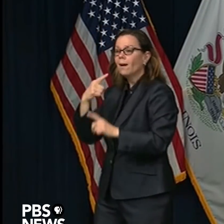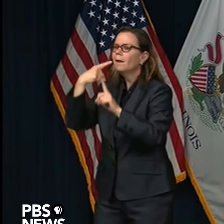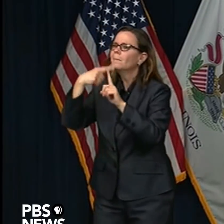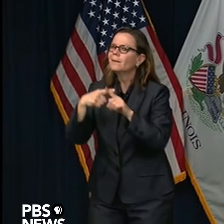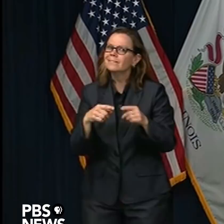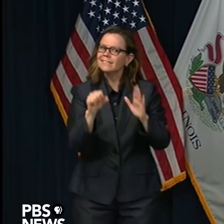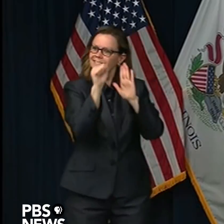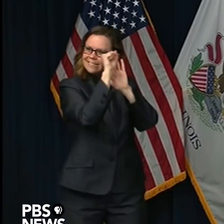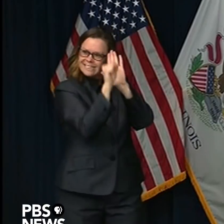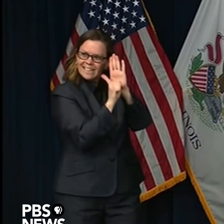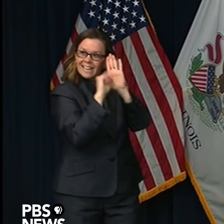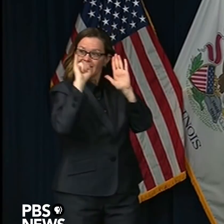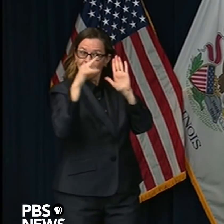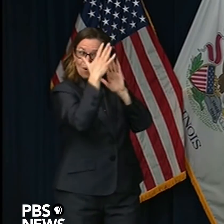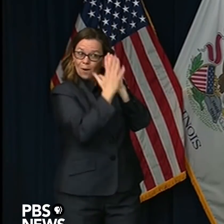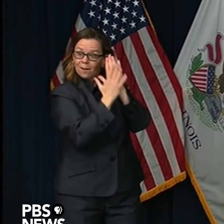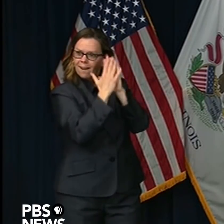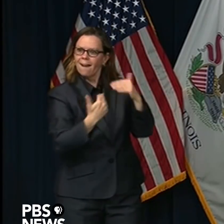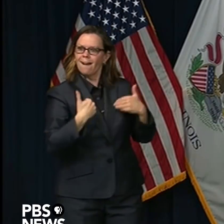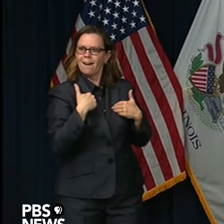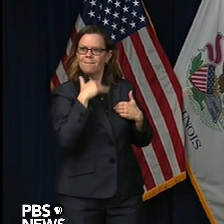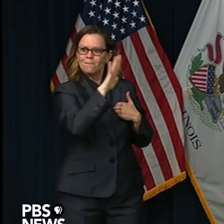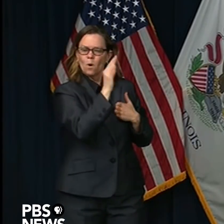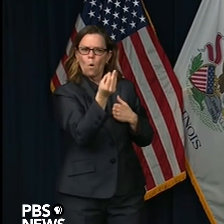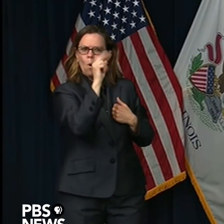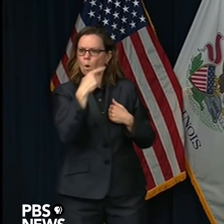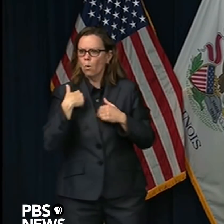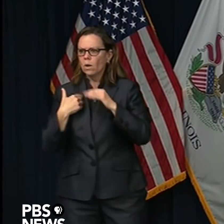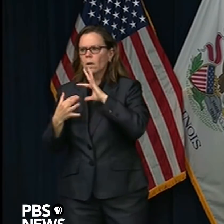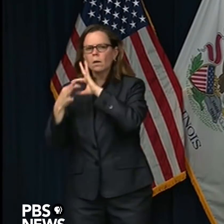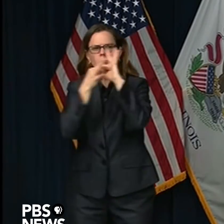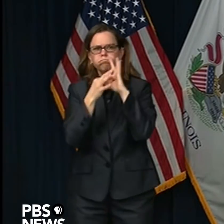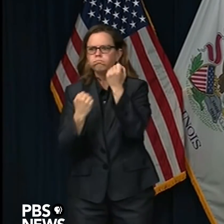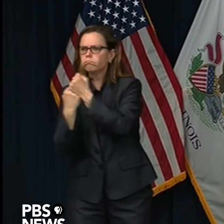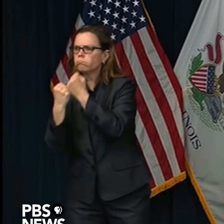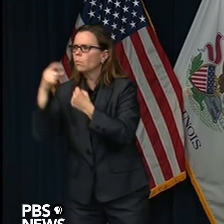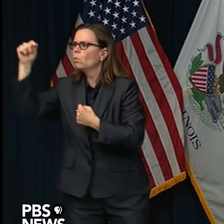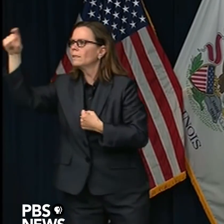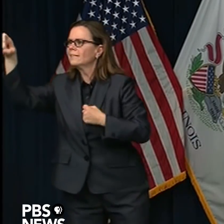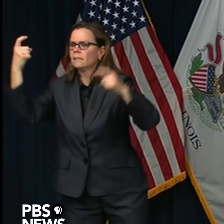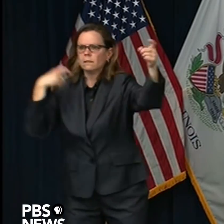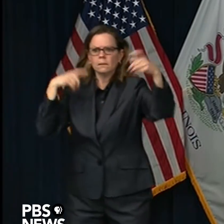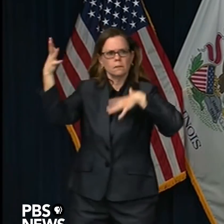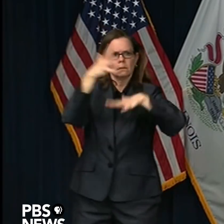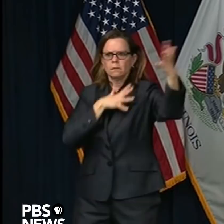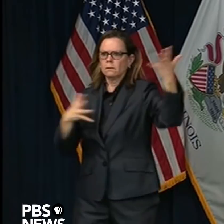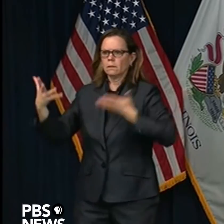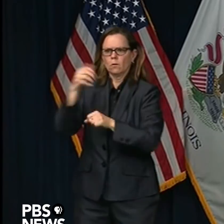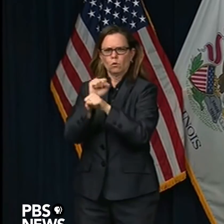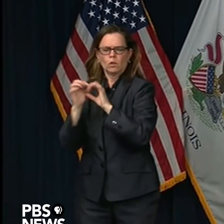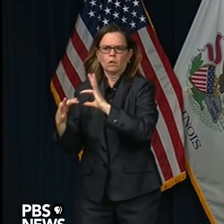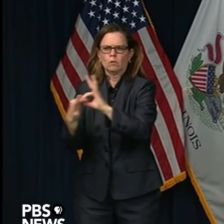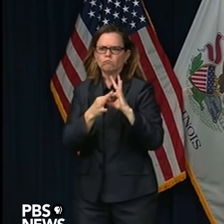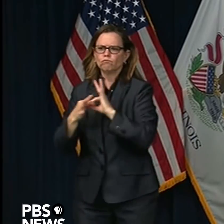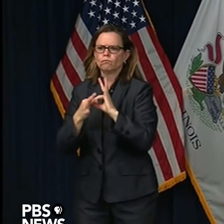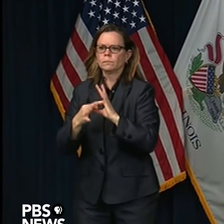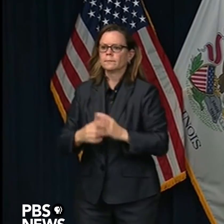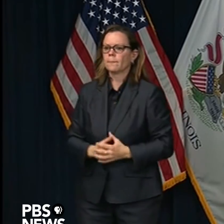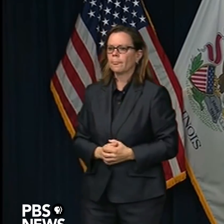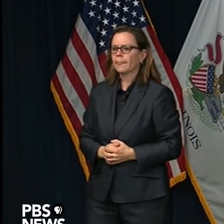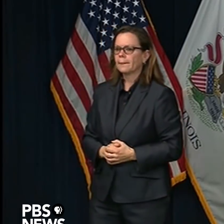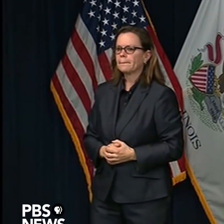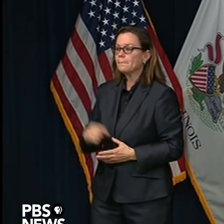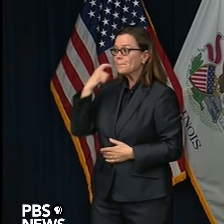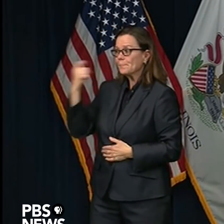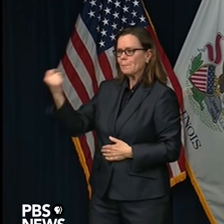And in terms of what's been spent on PPE, we're going to be listing the various contracts online so people can take a